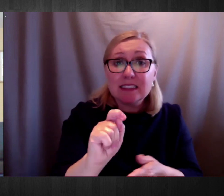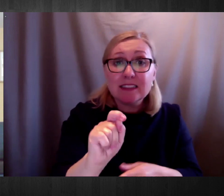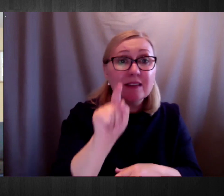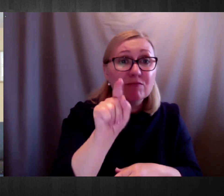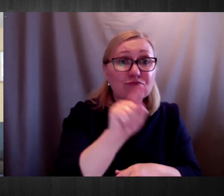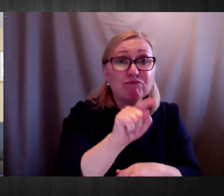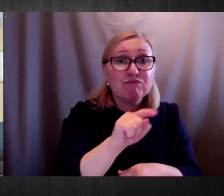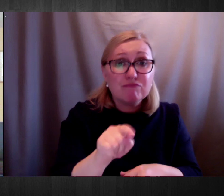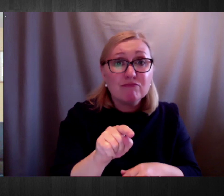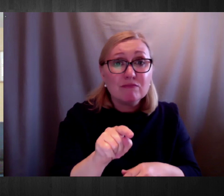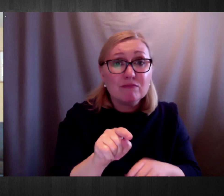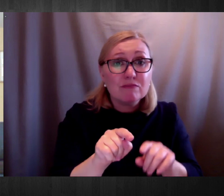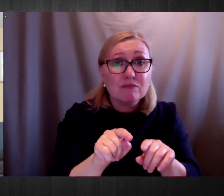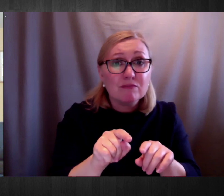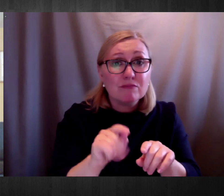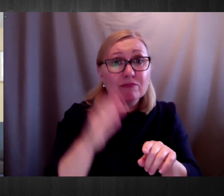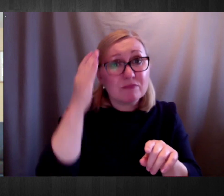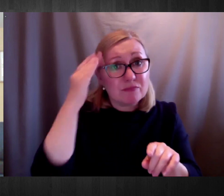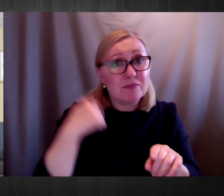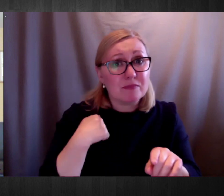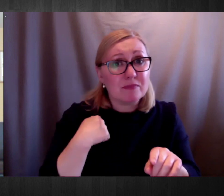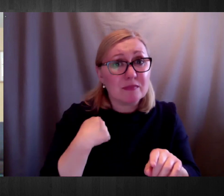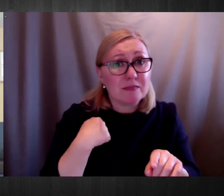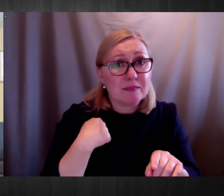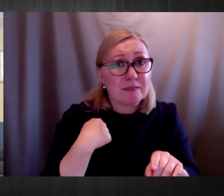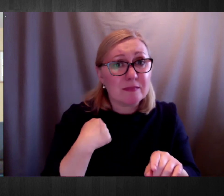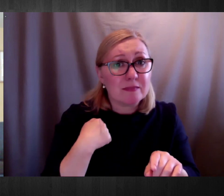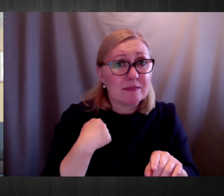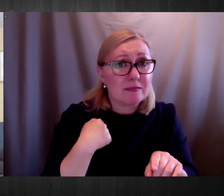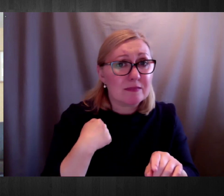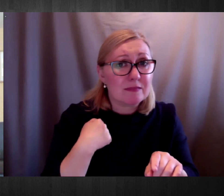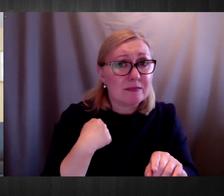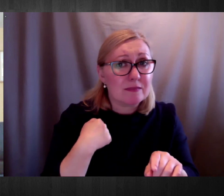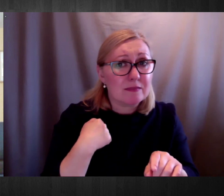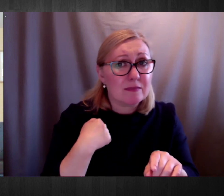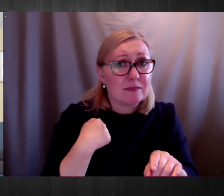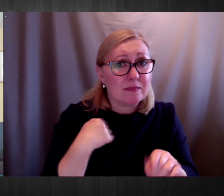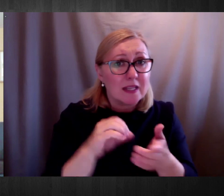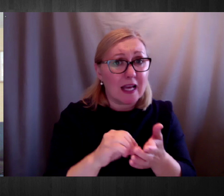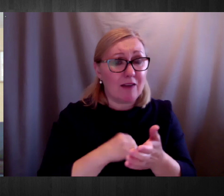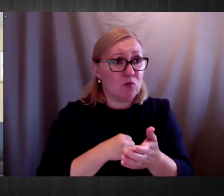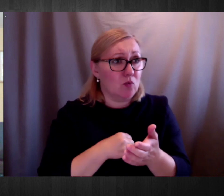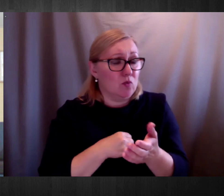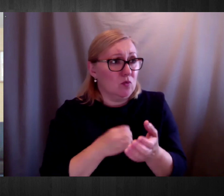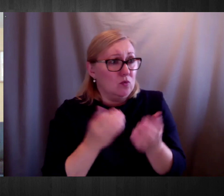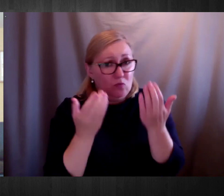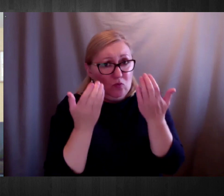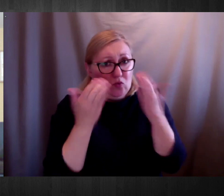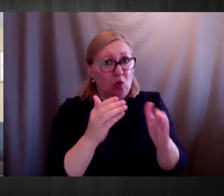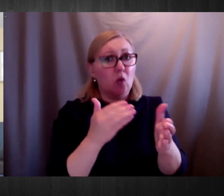I need to prove all the actions on a social model point of view. So it's not just something we say,